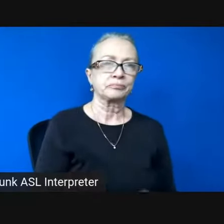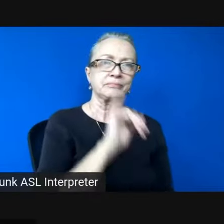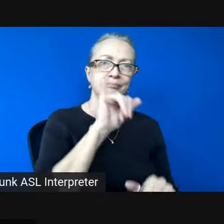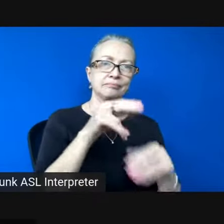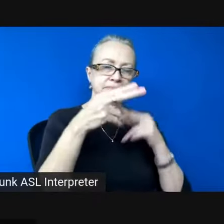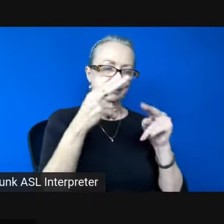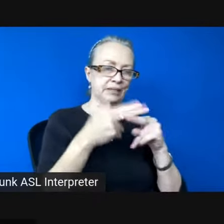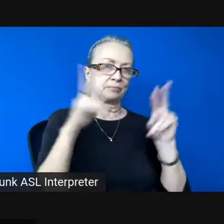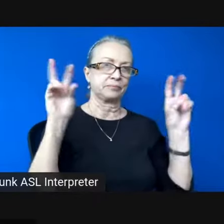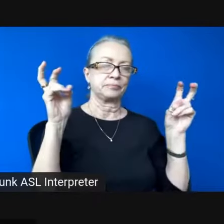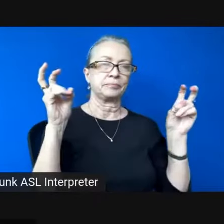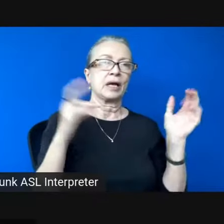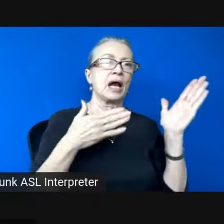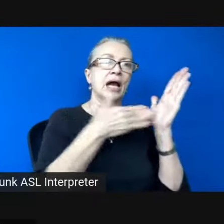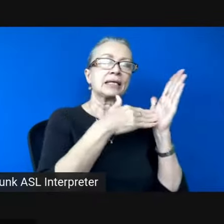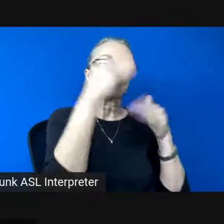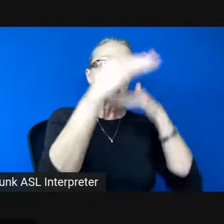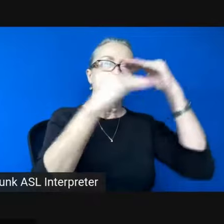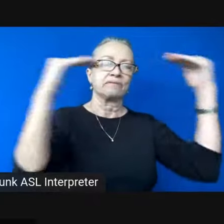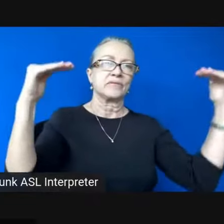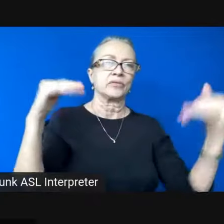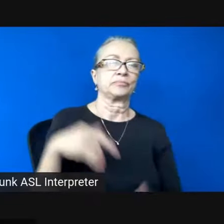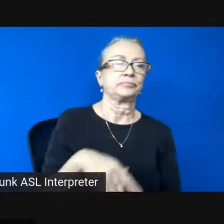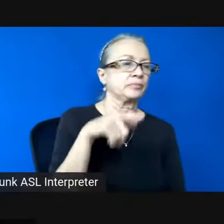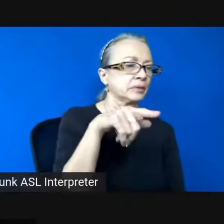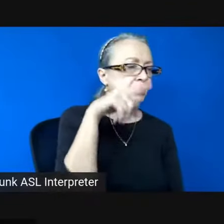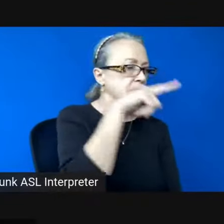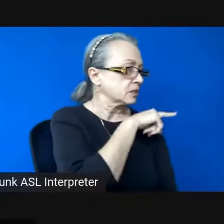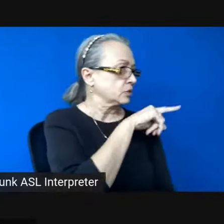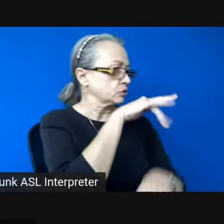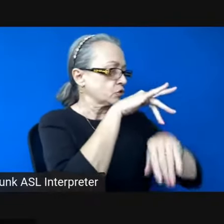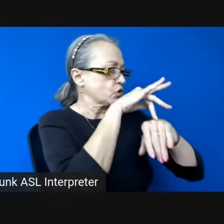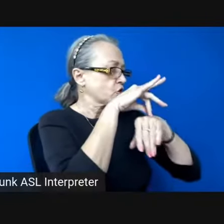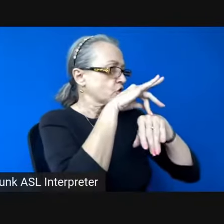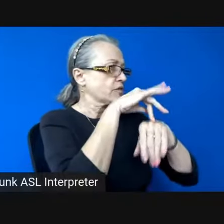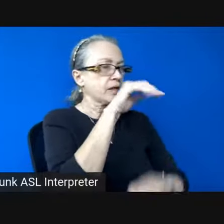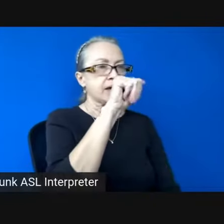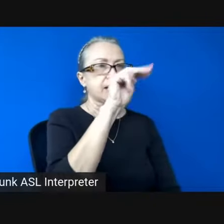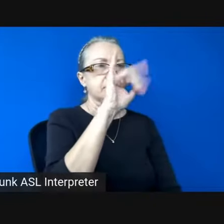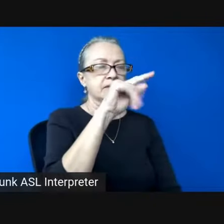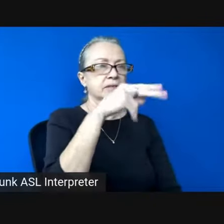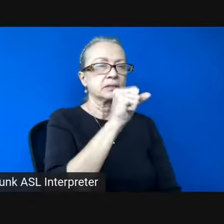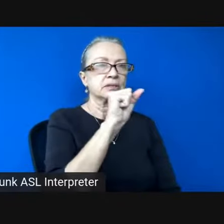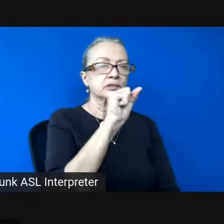There's earth, amethyst, cherries in heat,